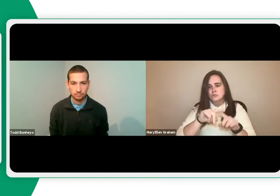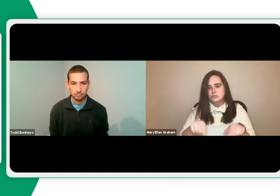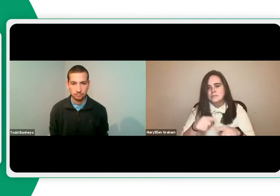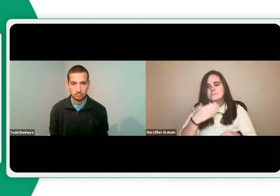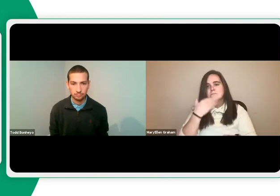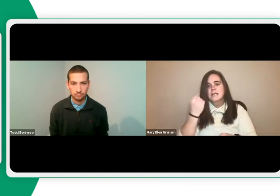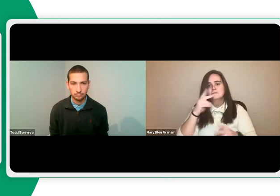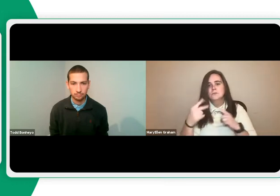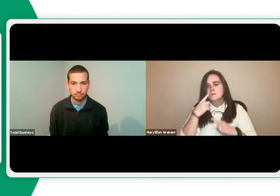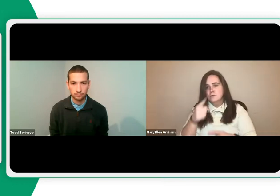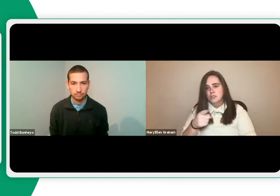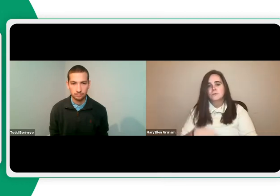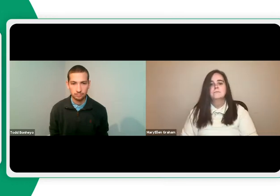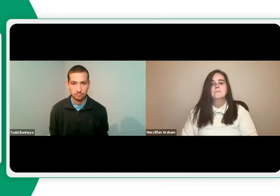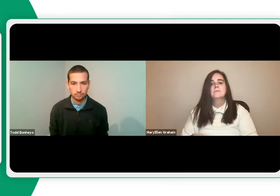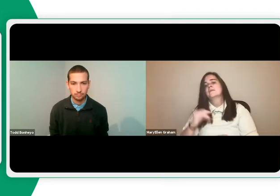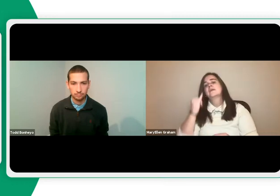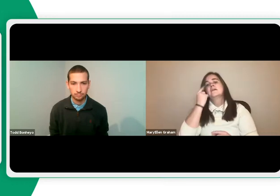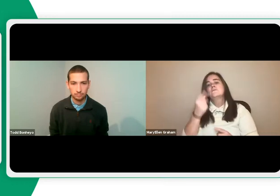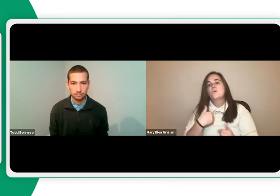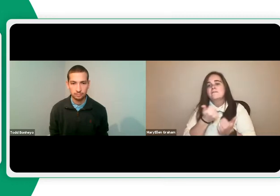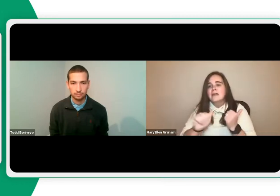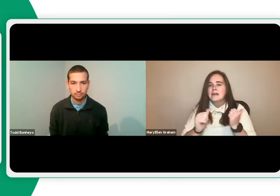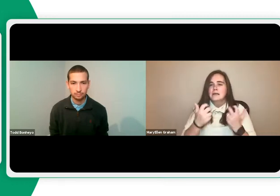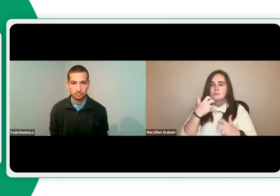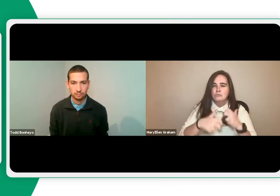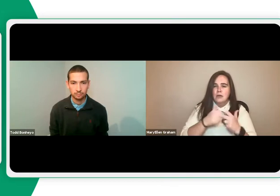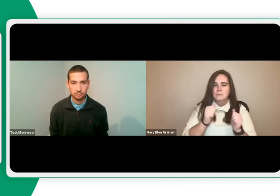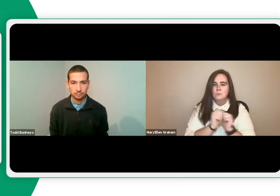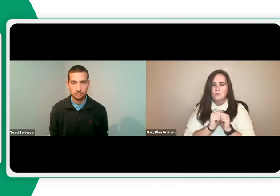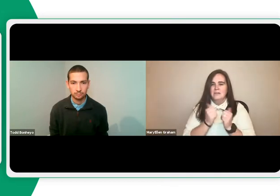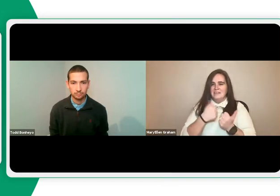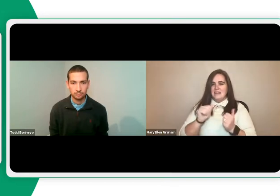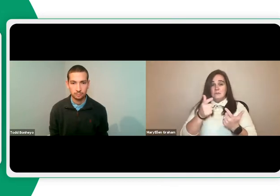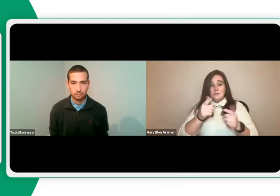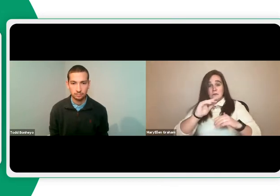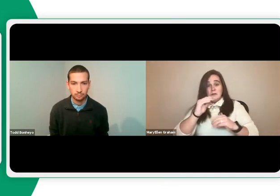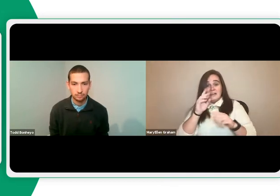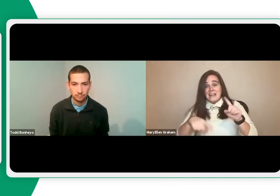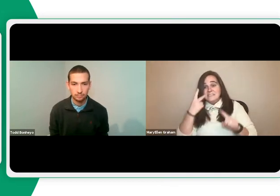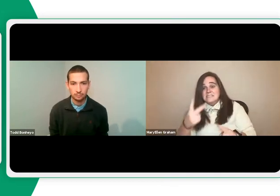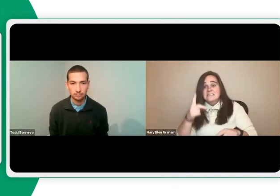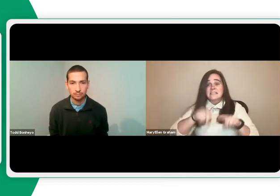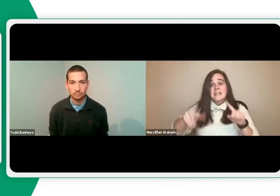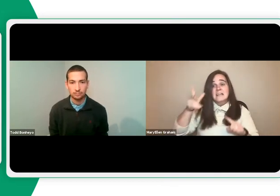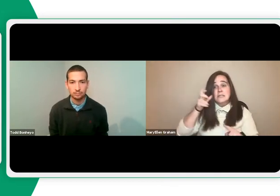captioning, and you can actually move that closed captioning screen anywhere you want that's best for you on your monitor. If you have any